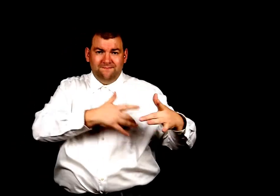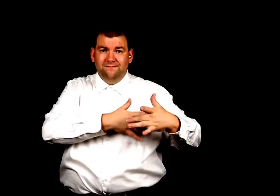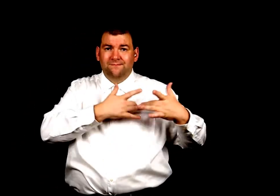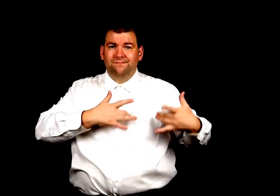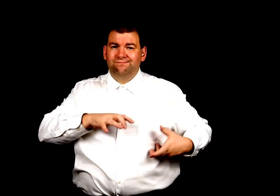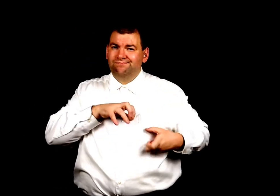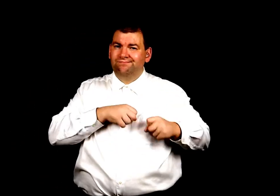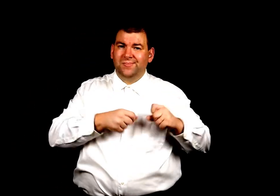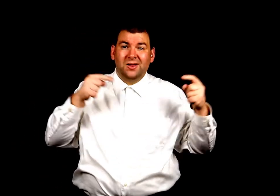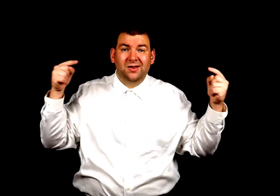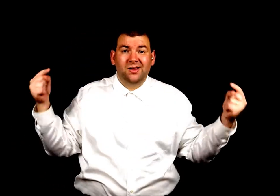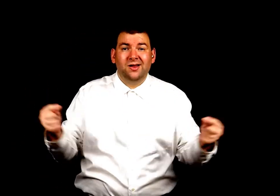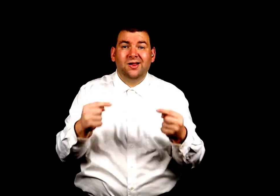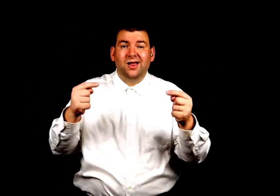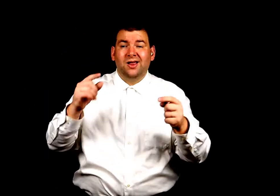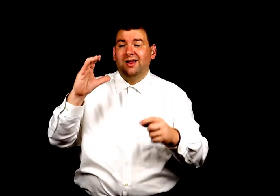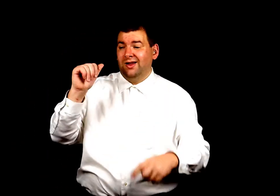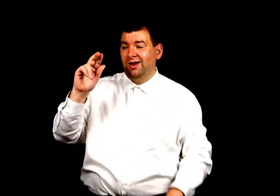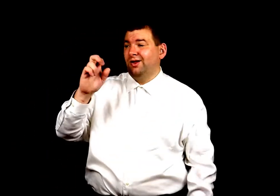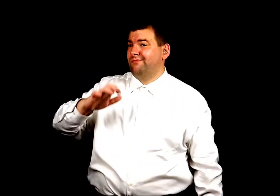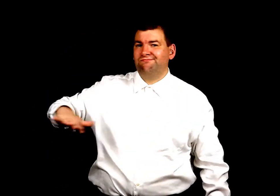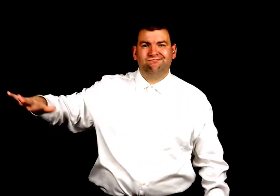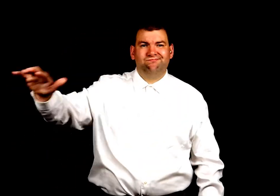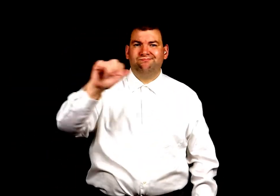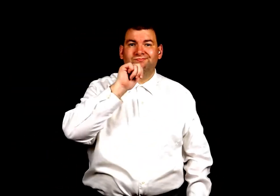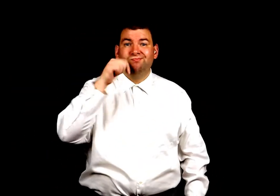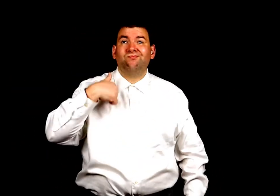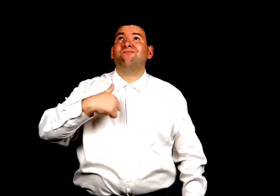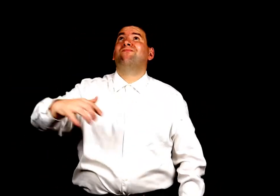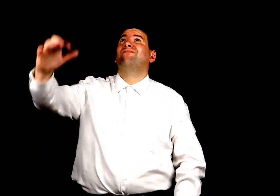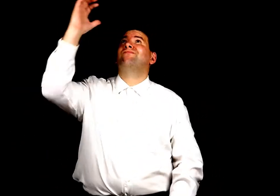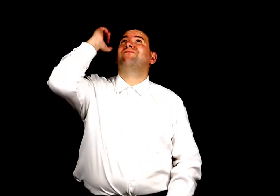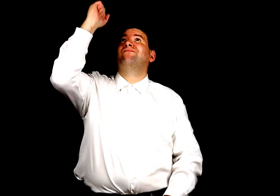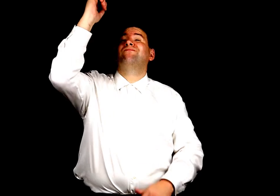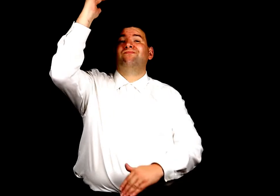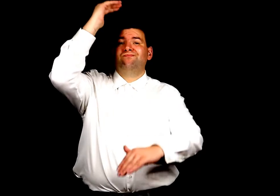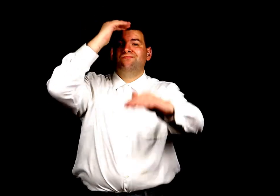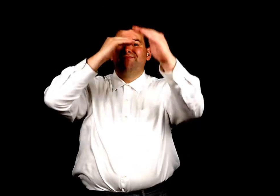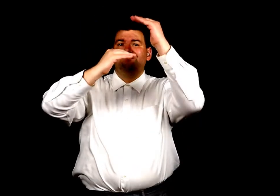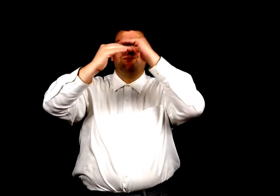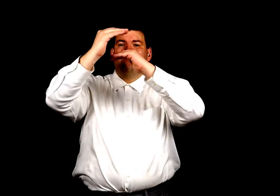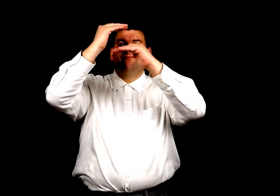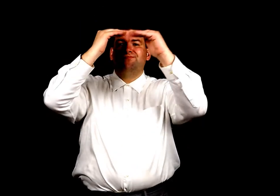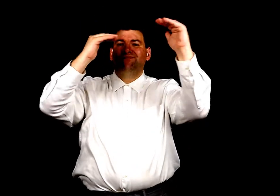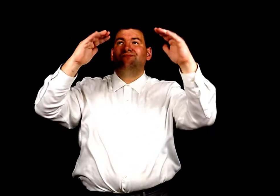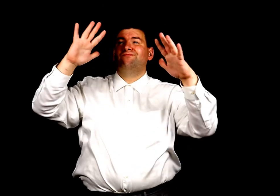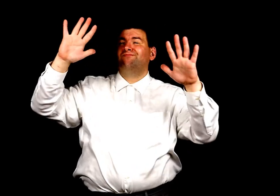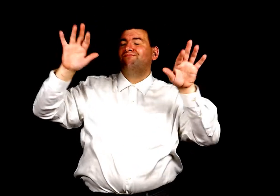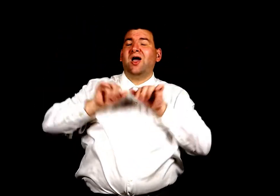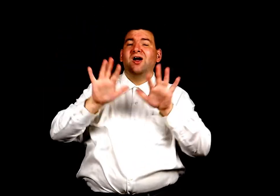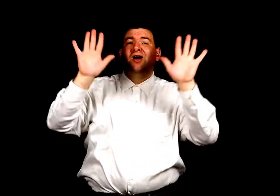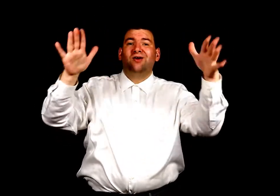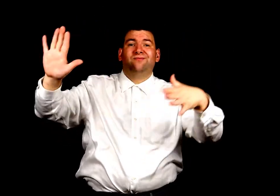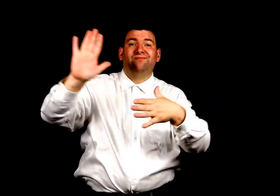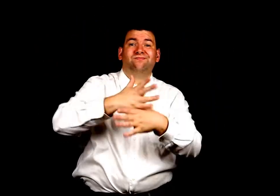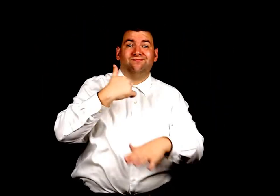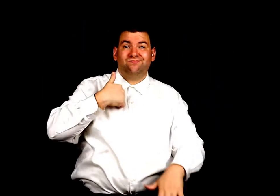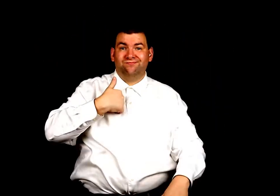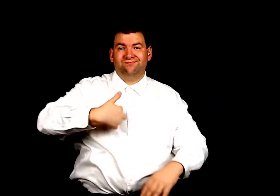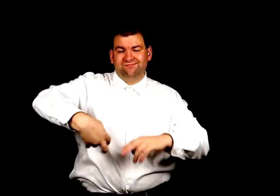heartaches, pain and care We shall all that glory share Then I'm going to sit down